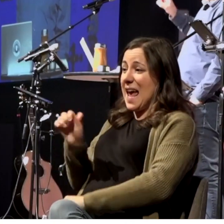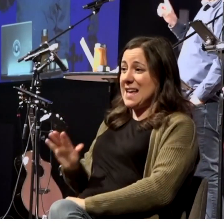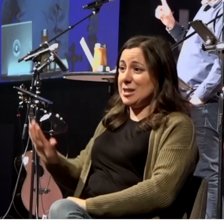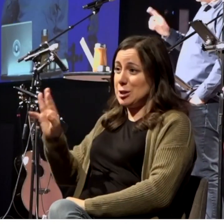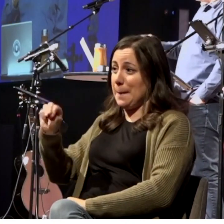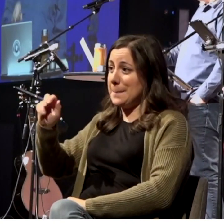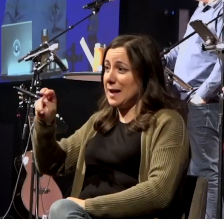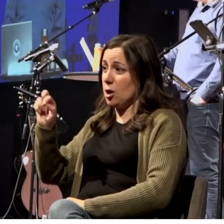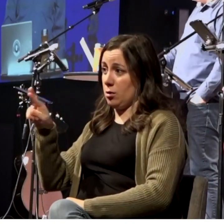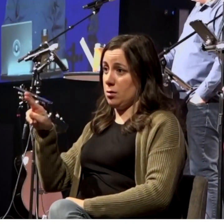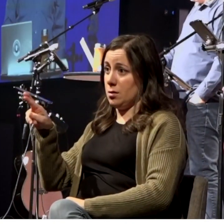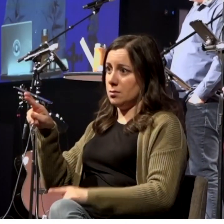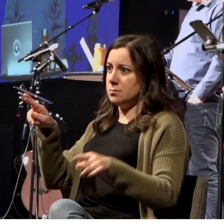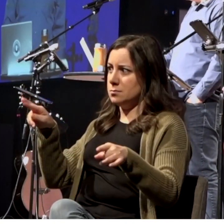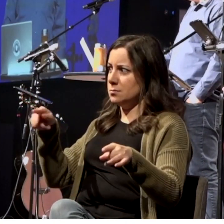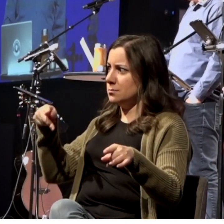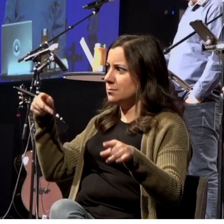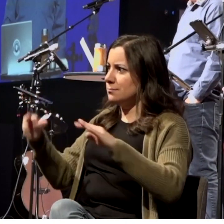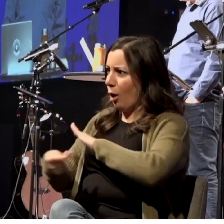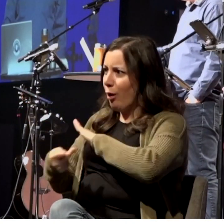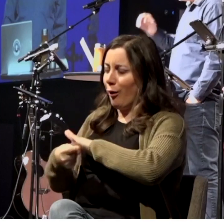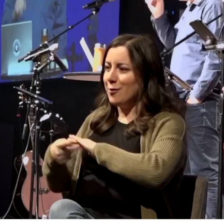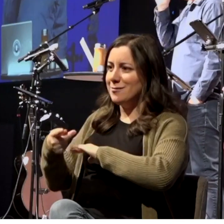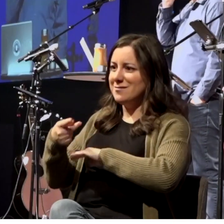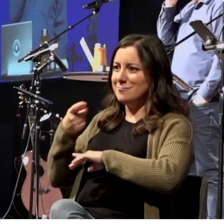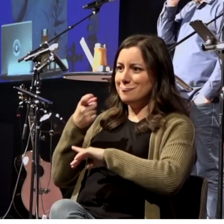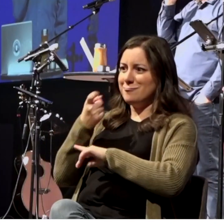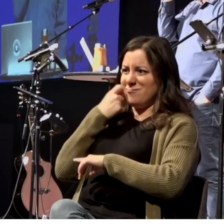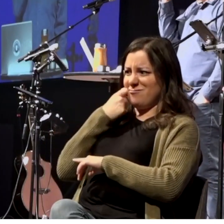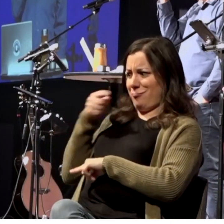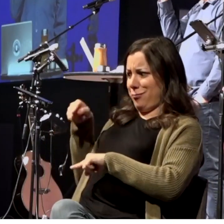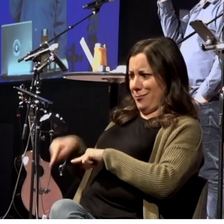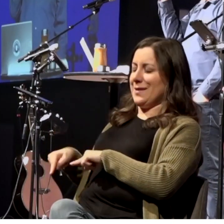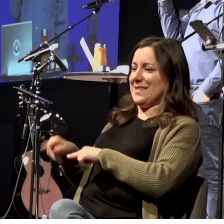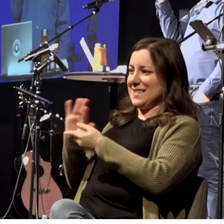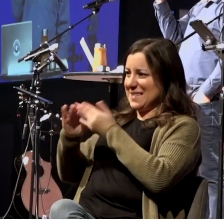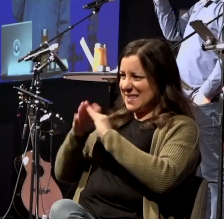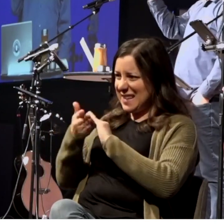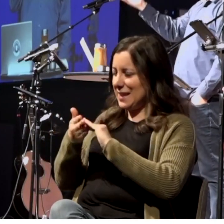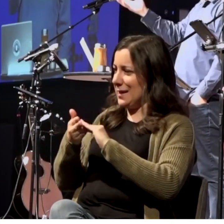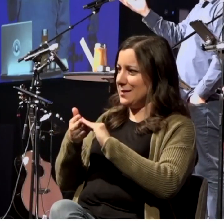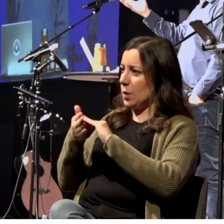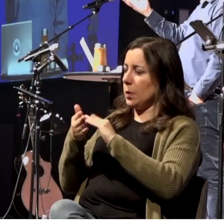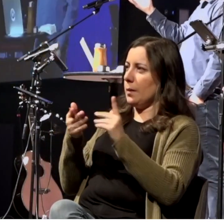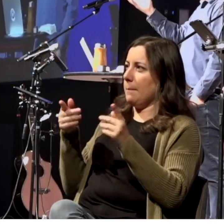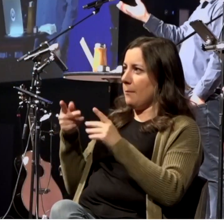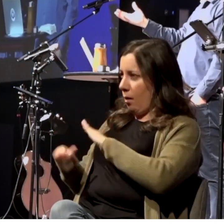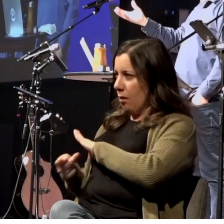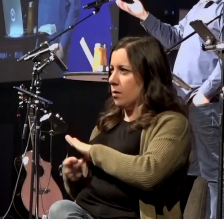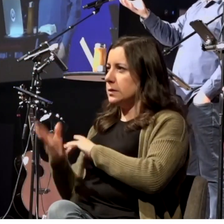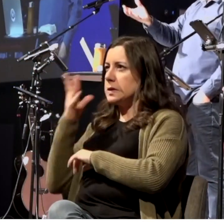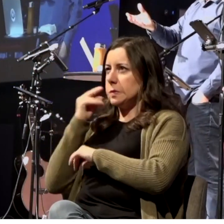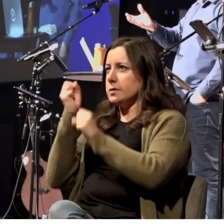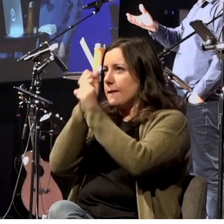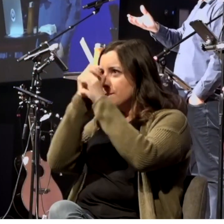just come from. And so it's kind of ironic, right? Because Paul received this vision of a Macedonian man